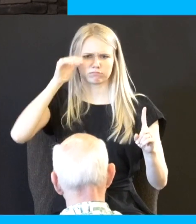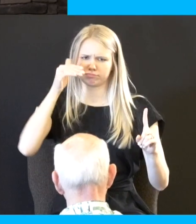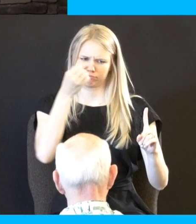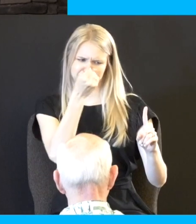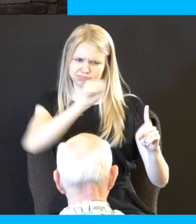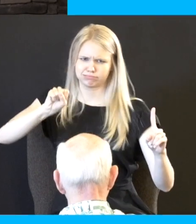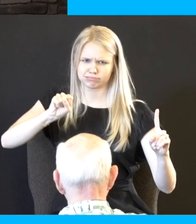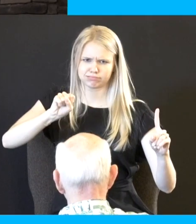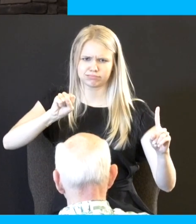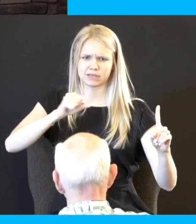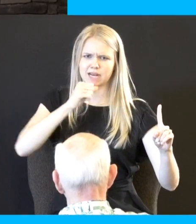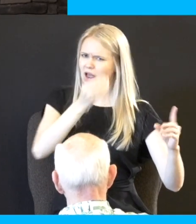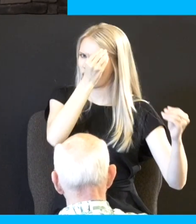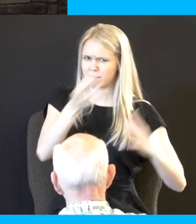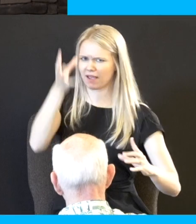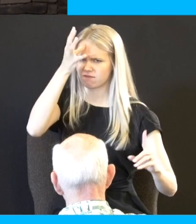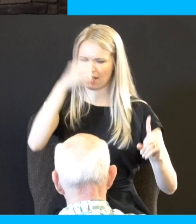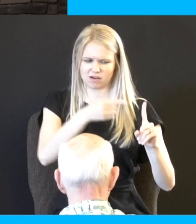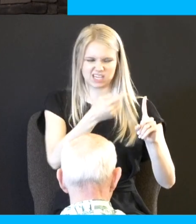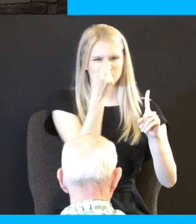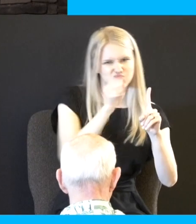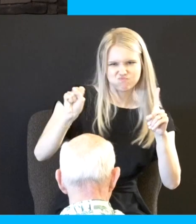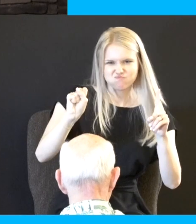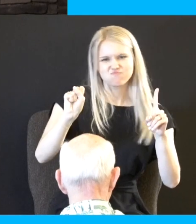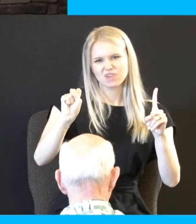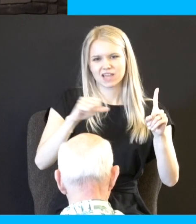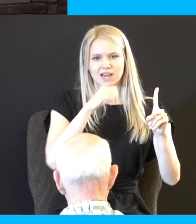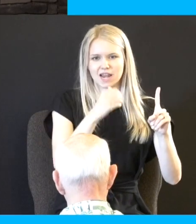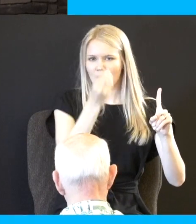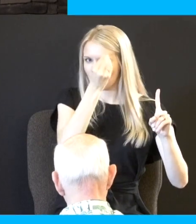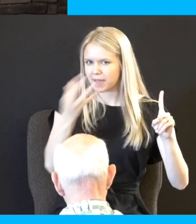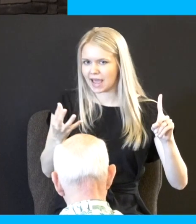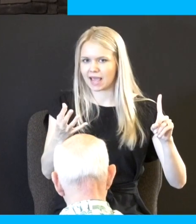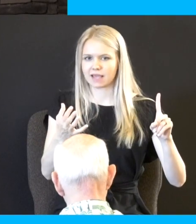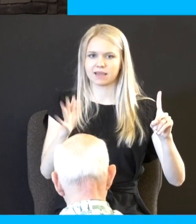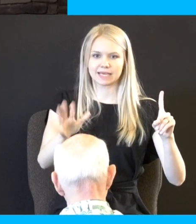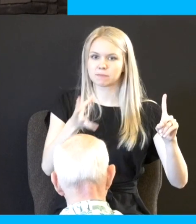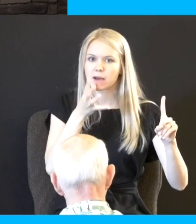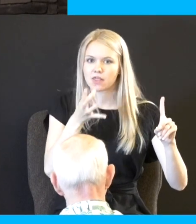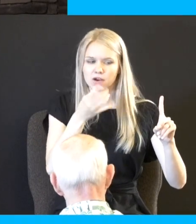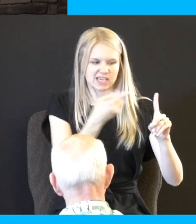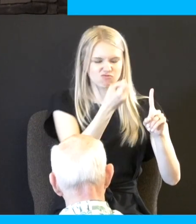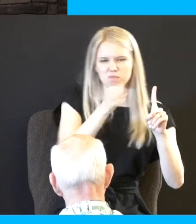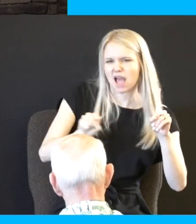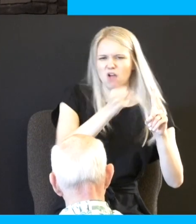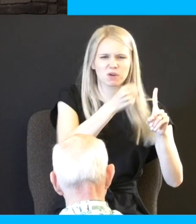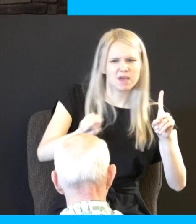voice of his father or will not obey the voice of his mother note the equality and that